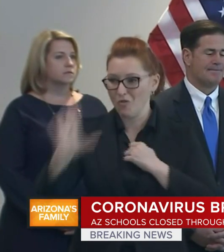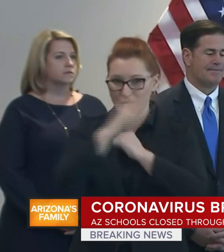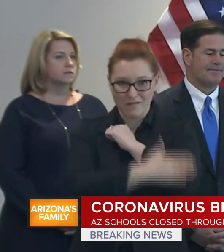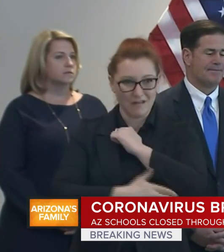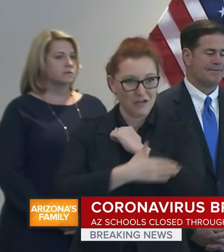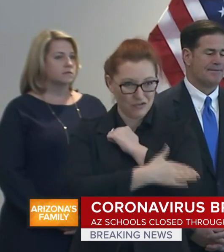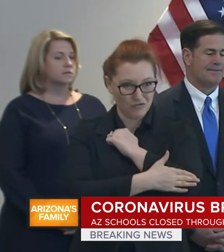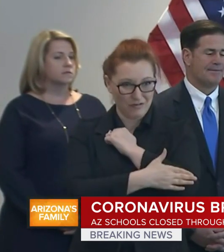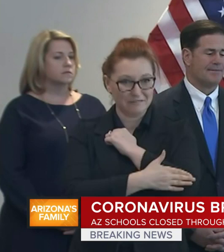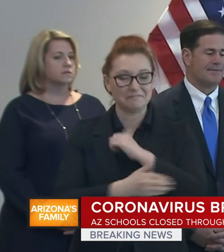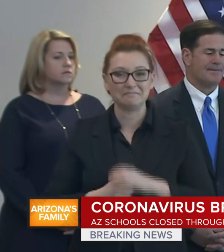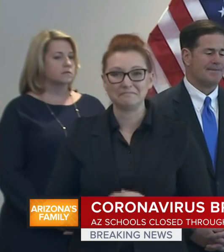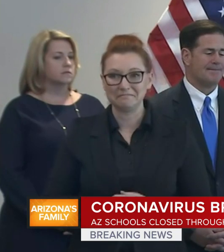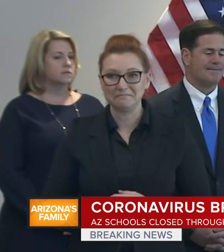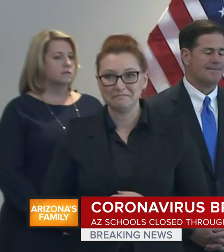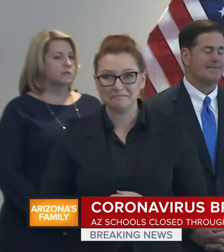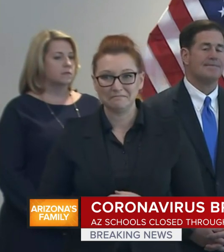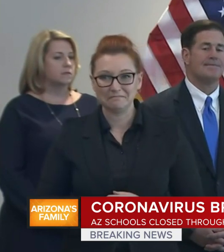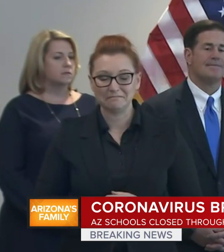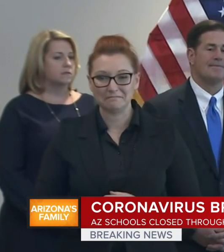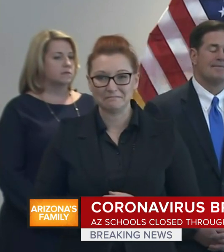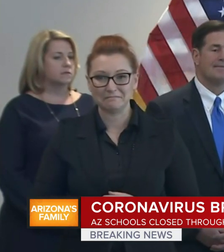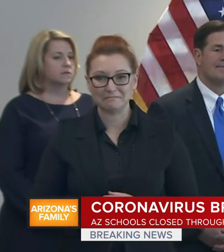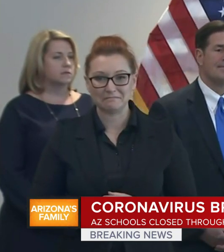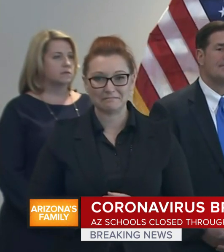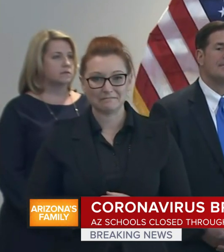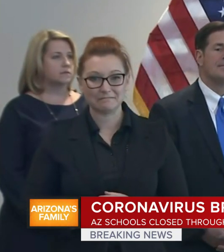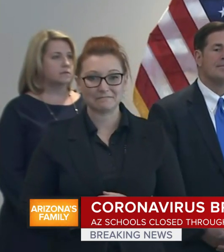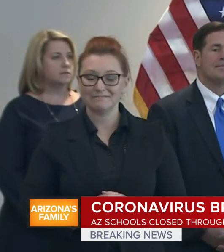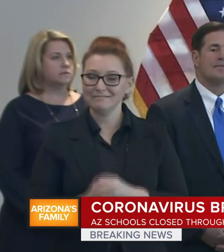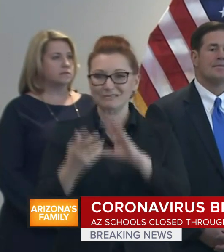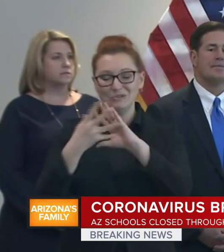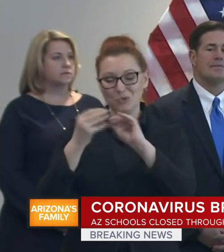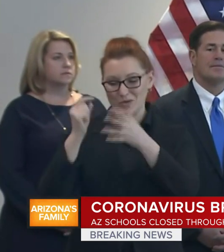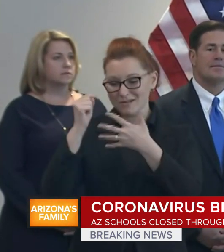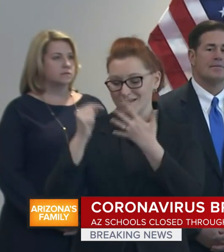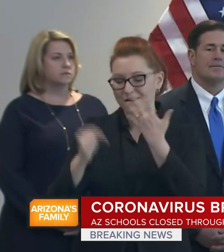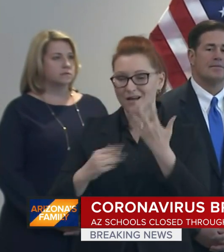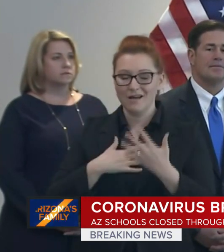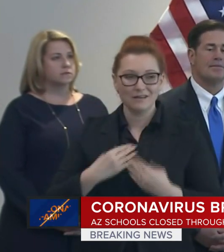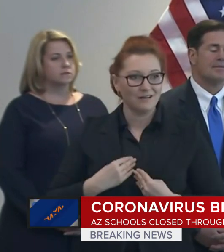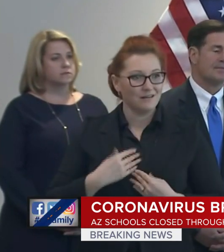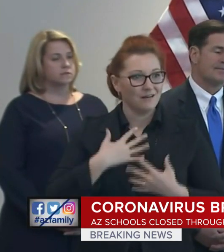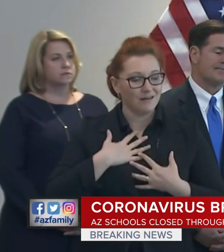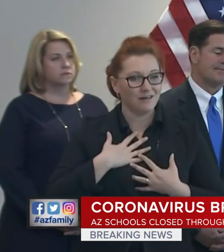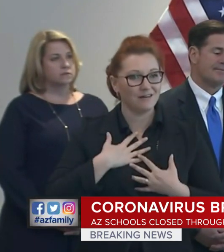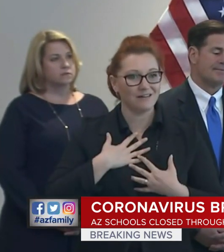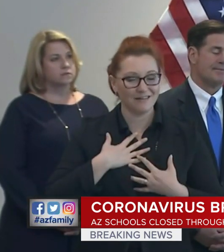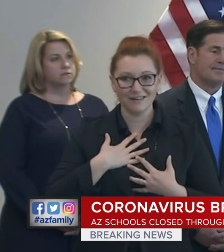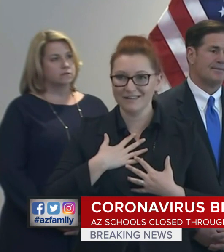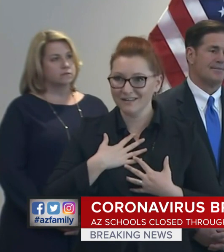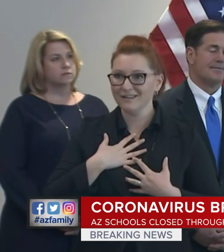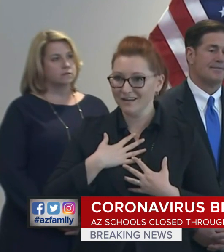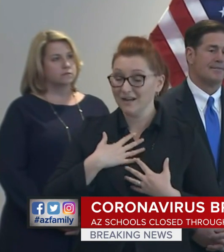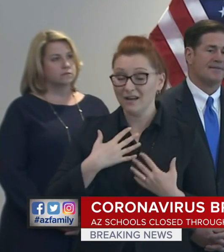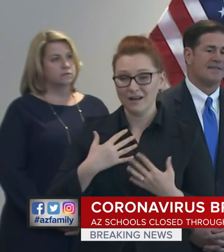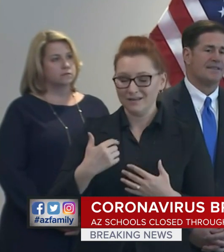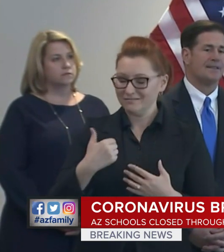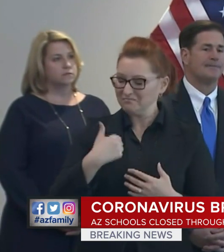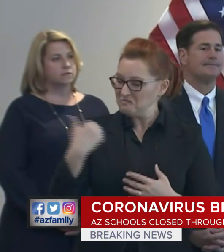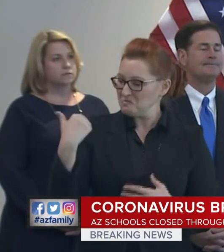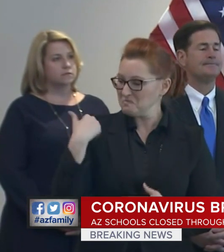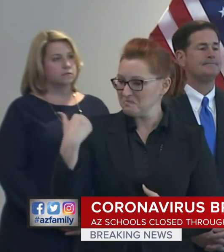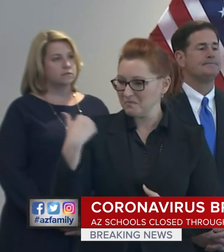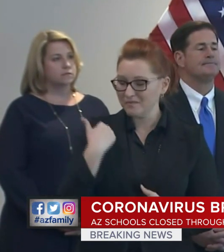to fight COVID-19. Stories like this give me endless hope and remind me that with the